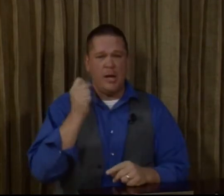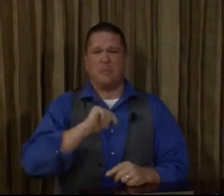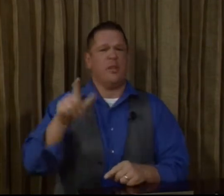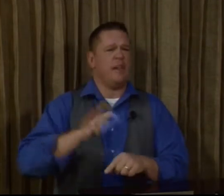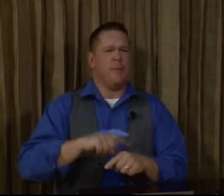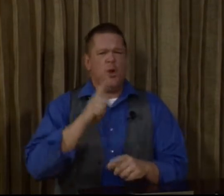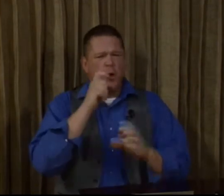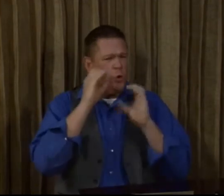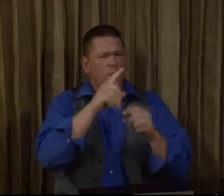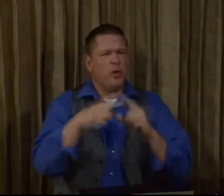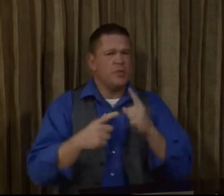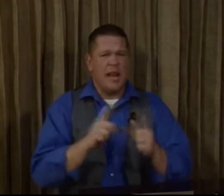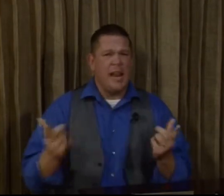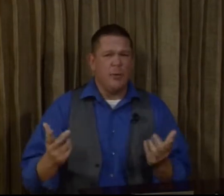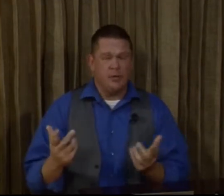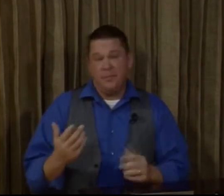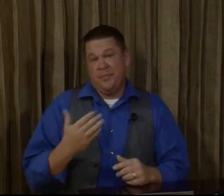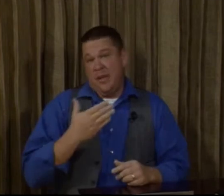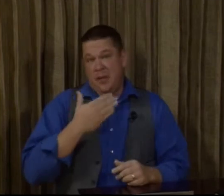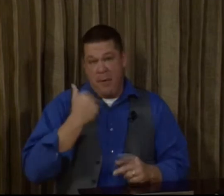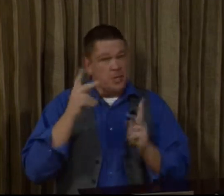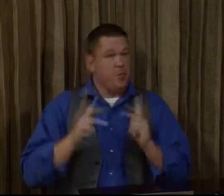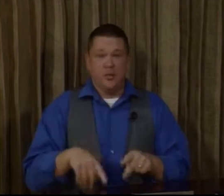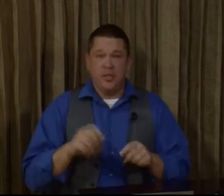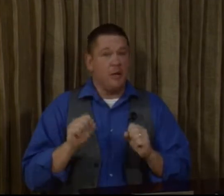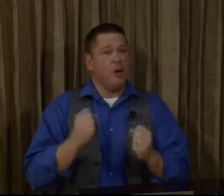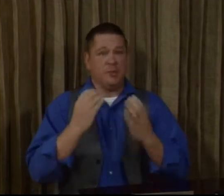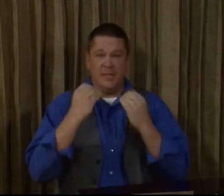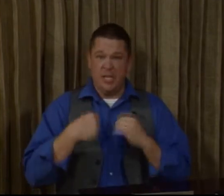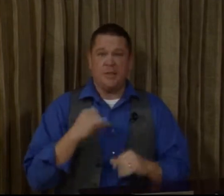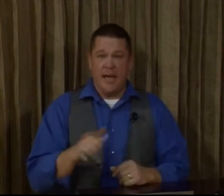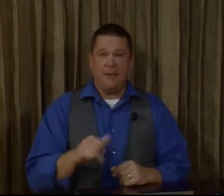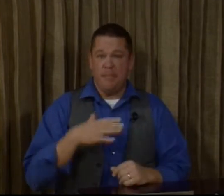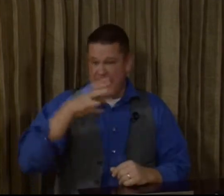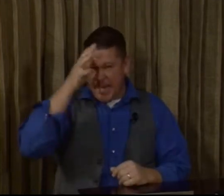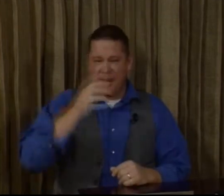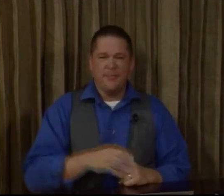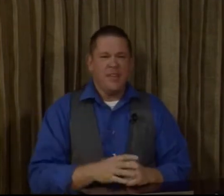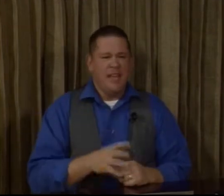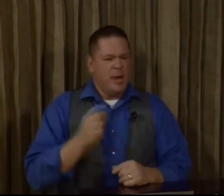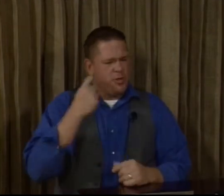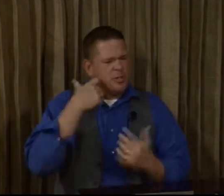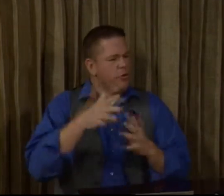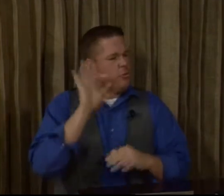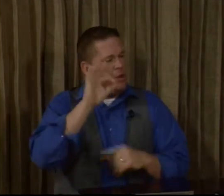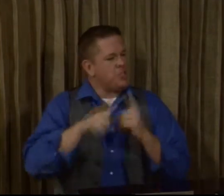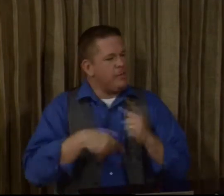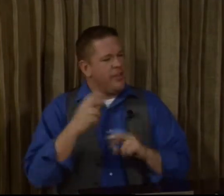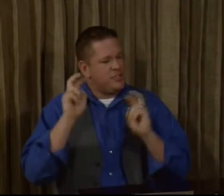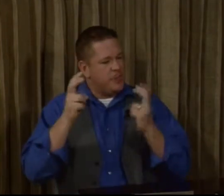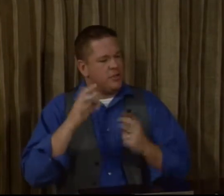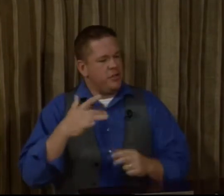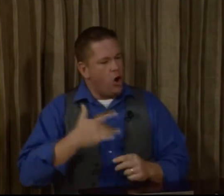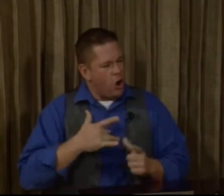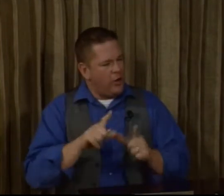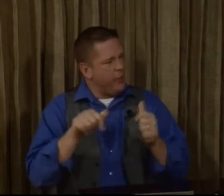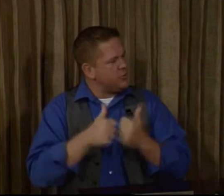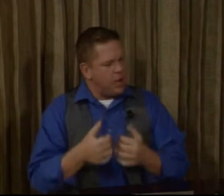ask me all the time, who taught you sign language? The best person that could possibly teach me that, my dad. We just got through preaching about the subject of heart language and how